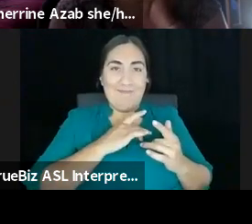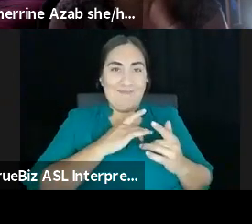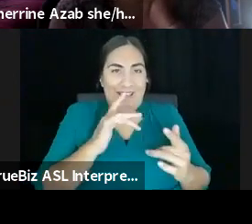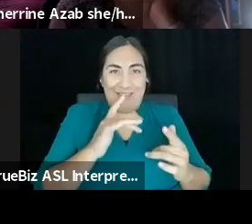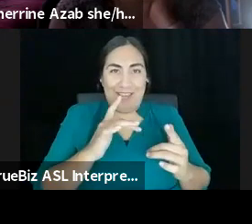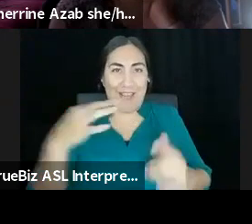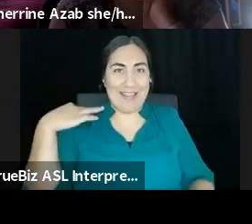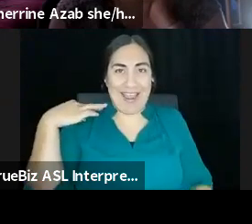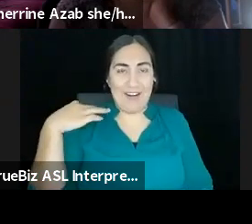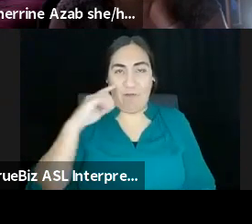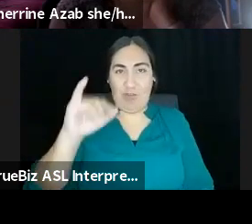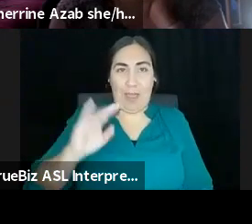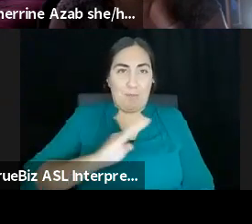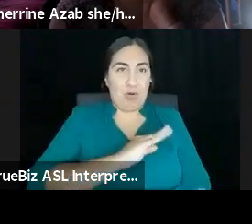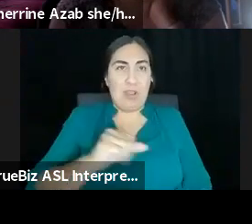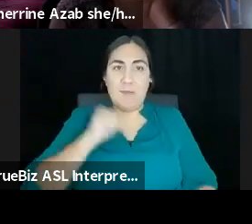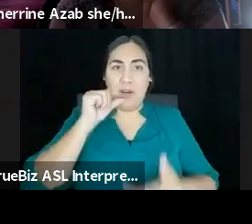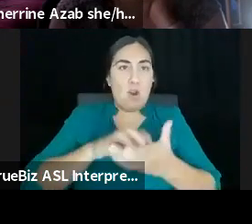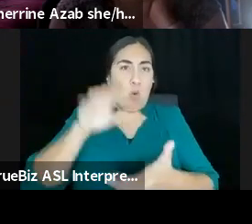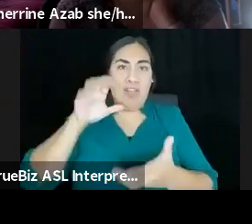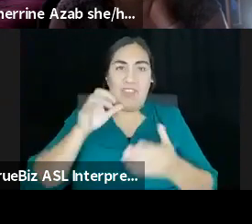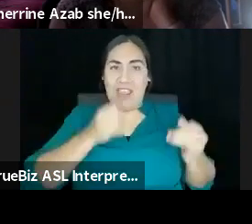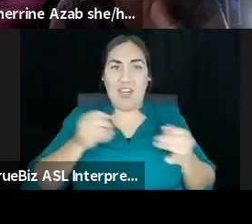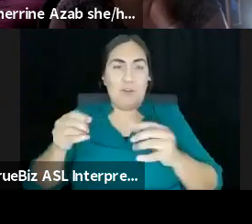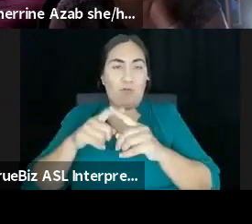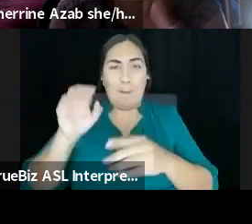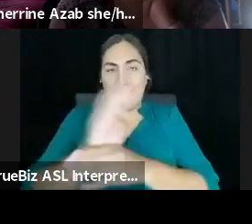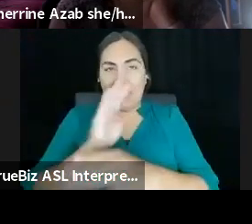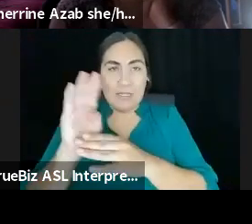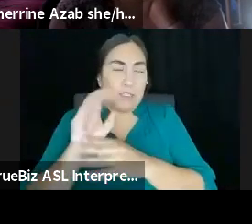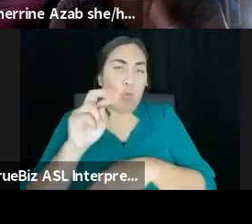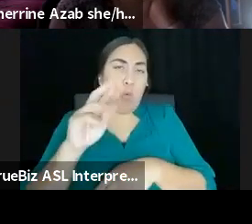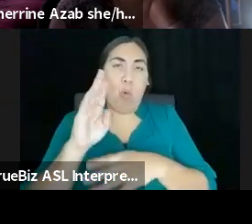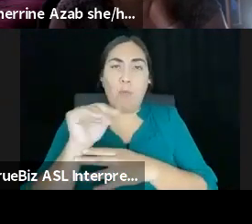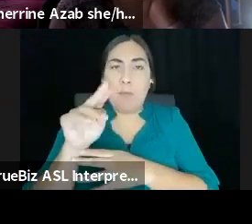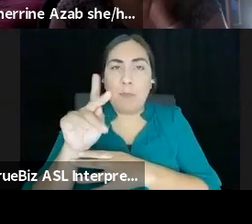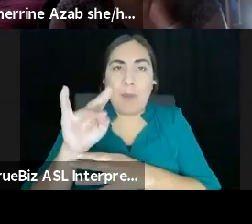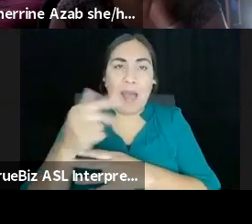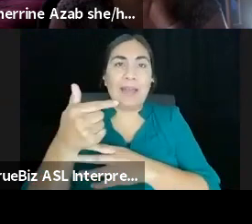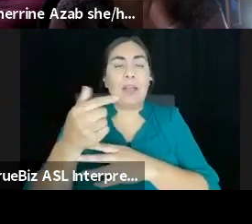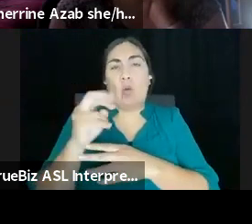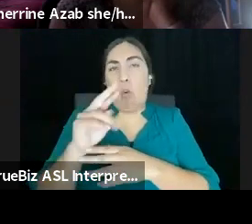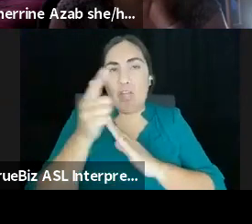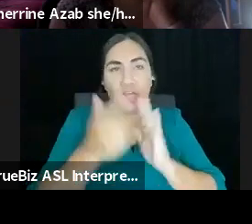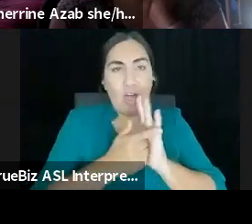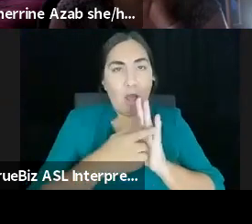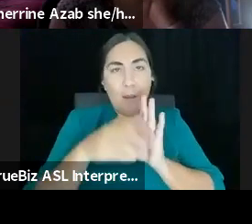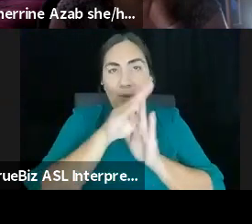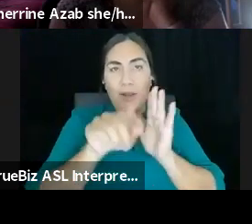wealthy individual, you know, from business or banking or law background. Um, usually you find those types of people